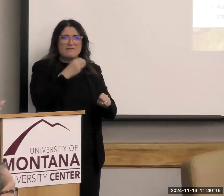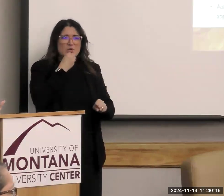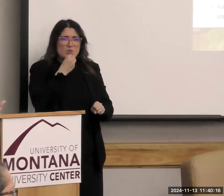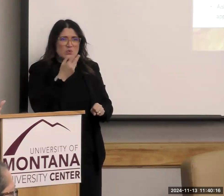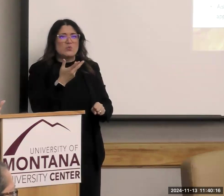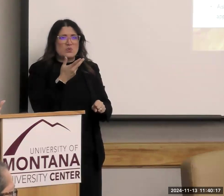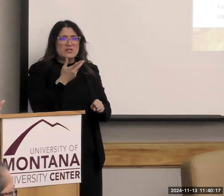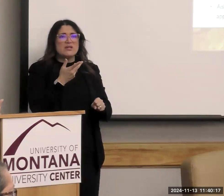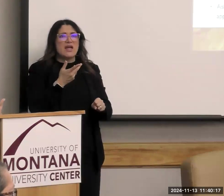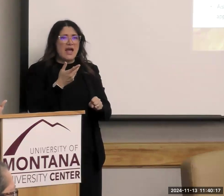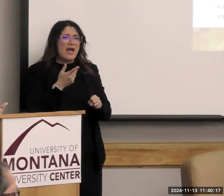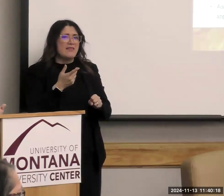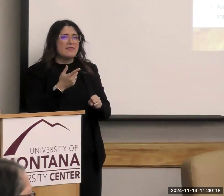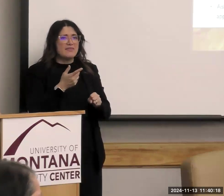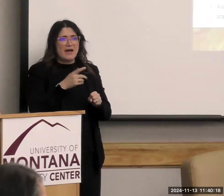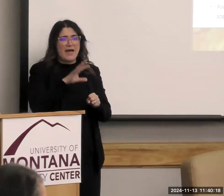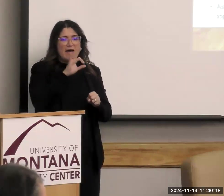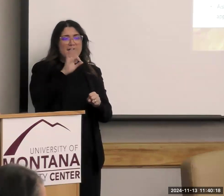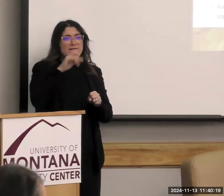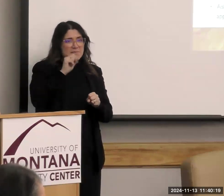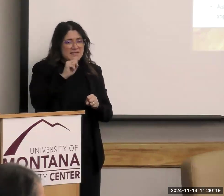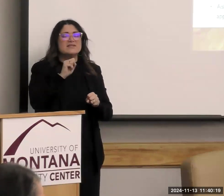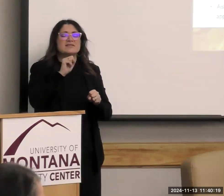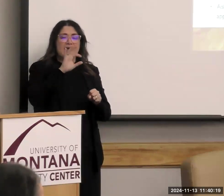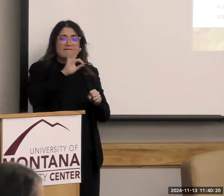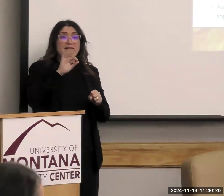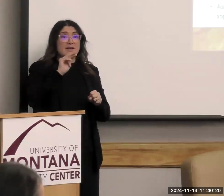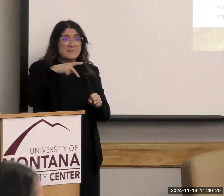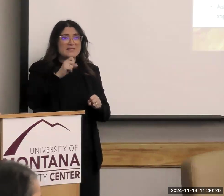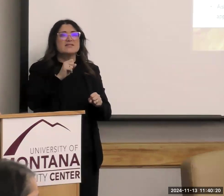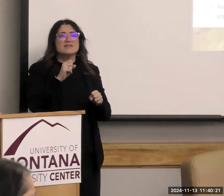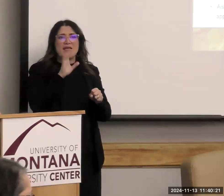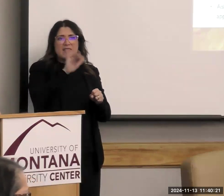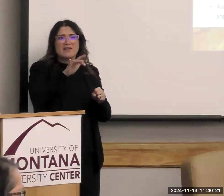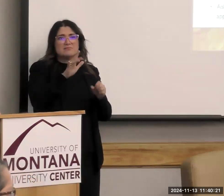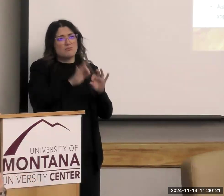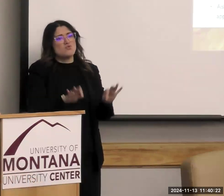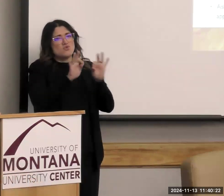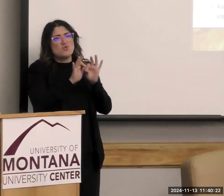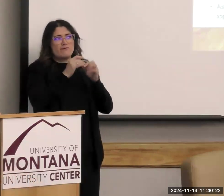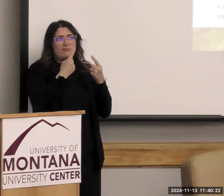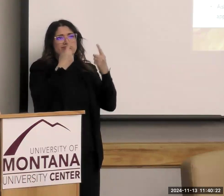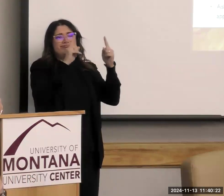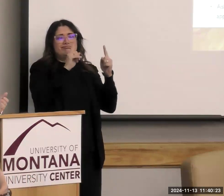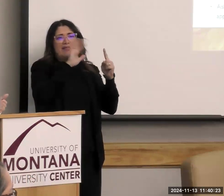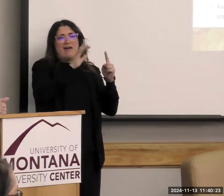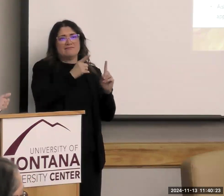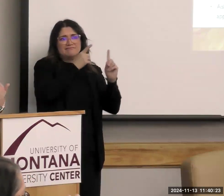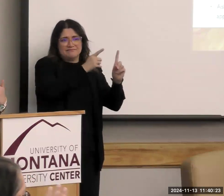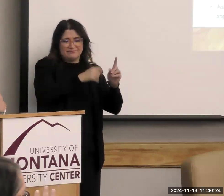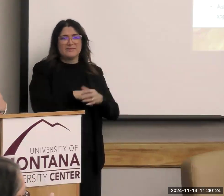FFNPs are instrumental in accomplishing this task. So this is just a quick overview of some of things to